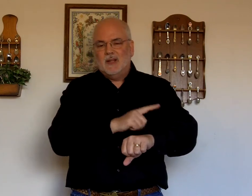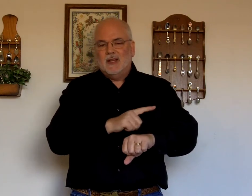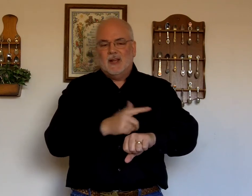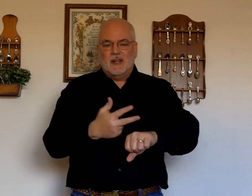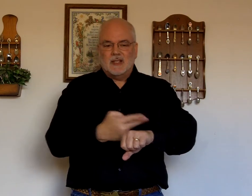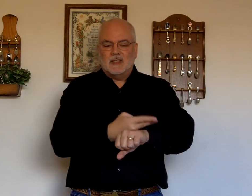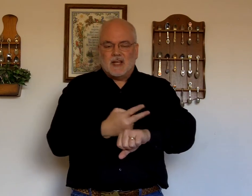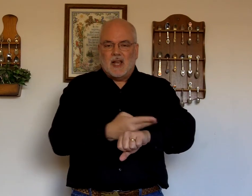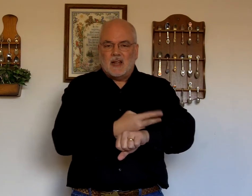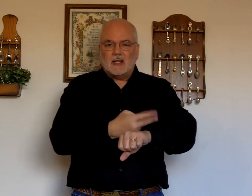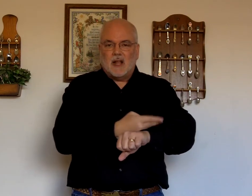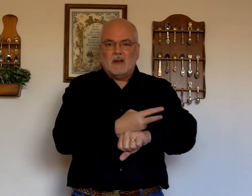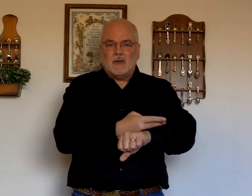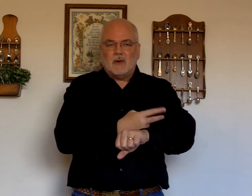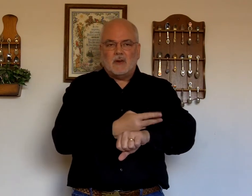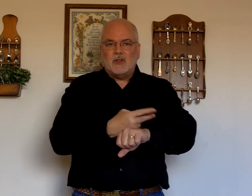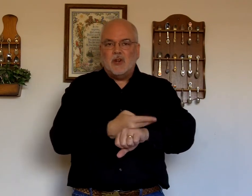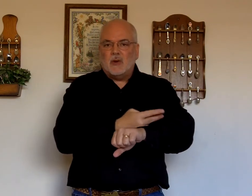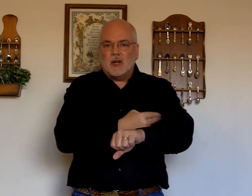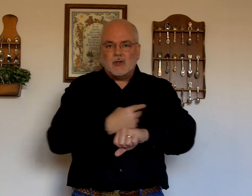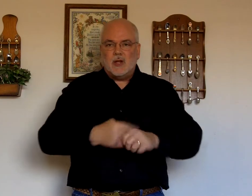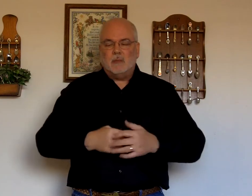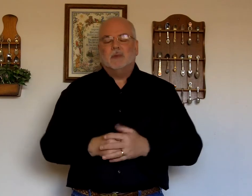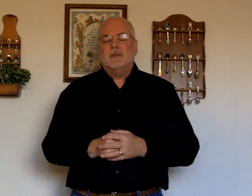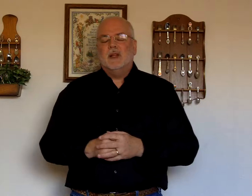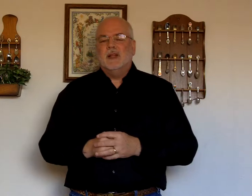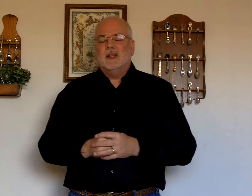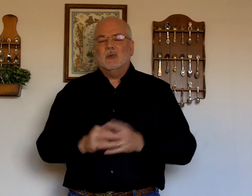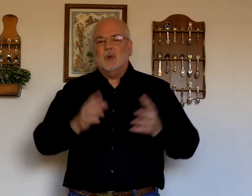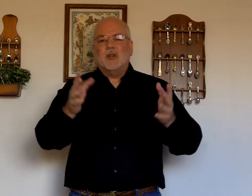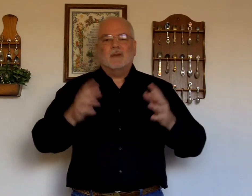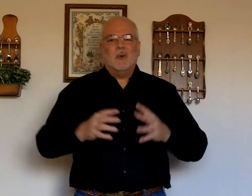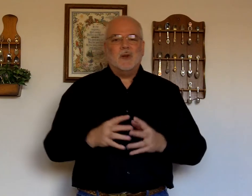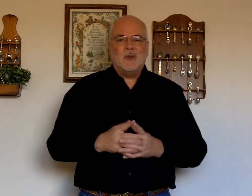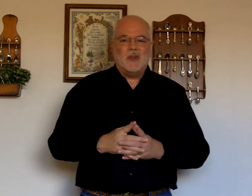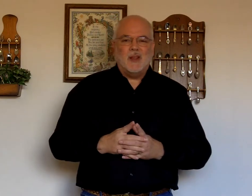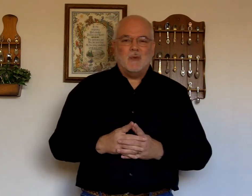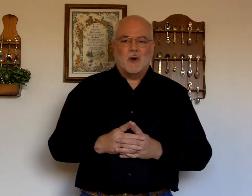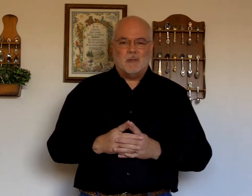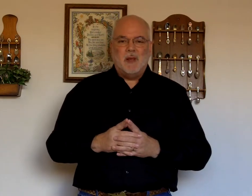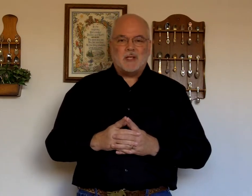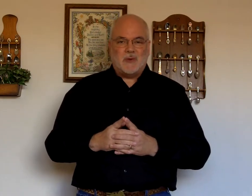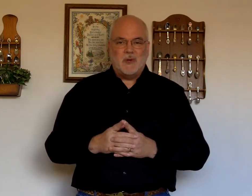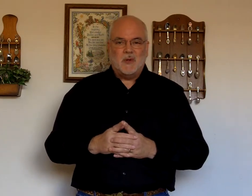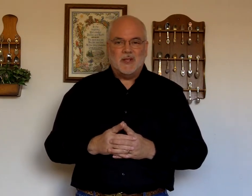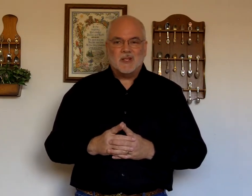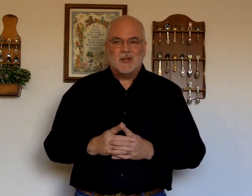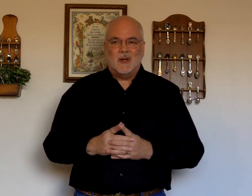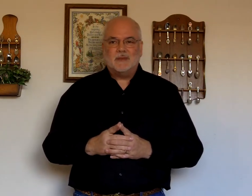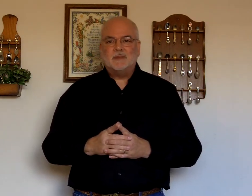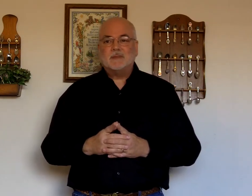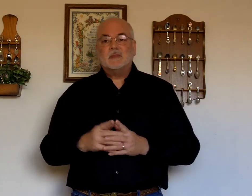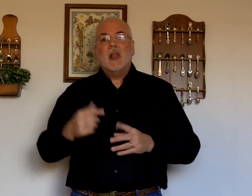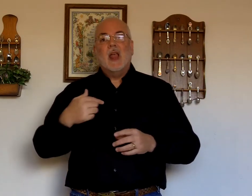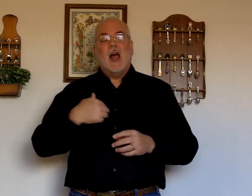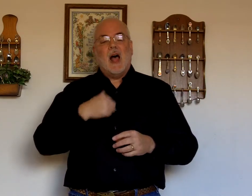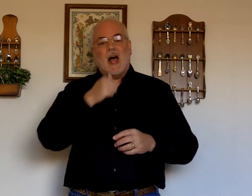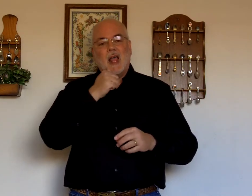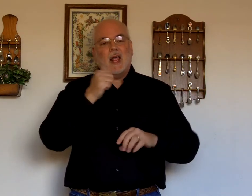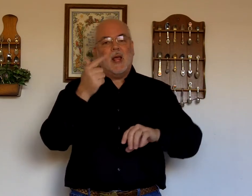And this is kind of the sign for shearing a sheep. Whichever one you think works best for you in this song. I am